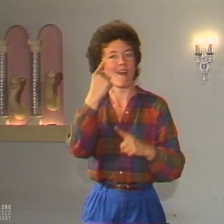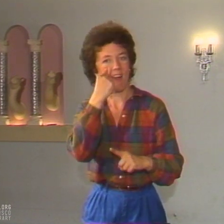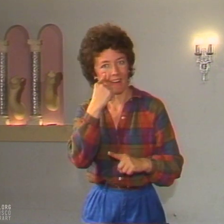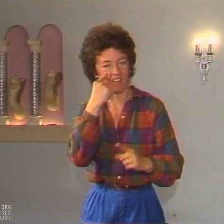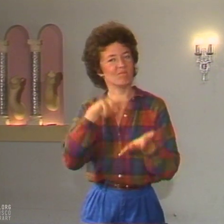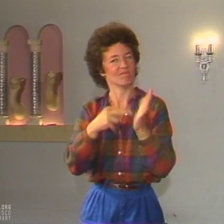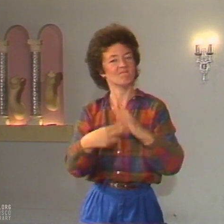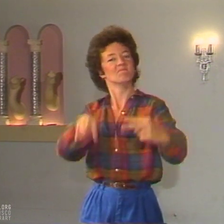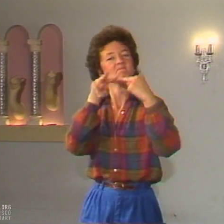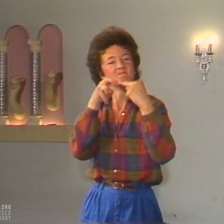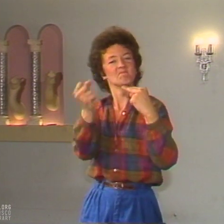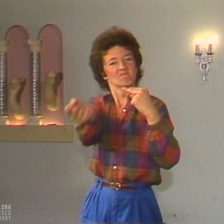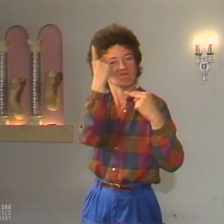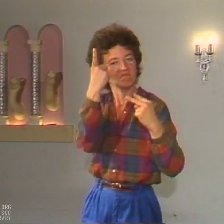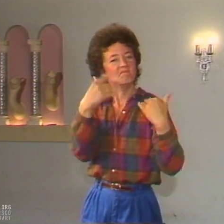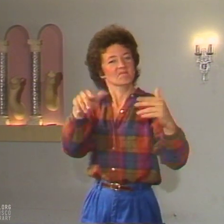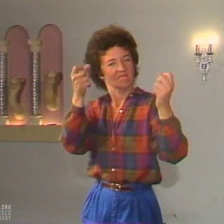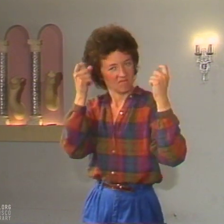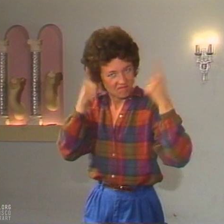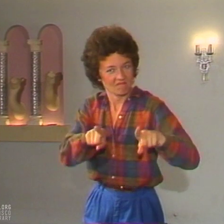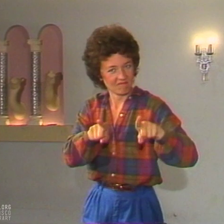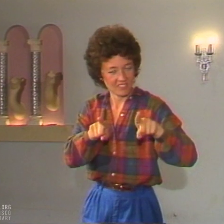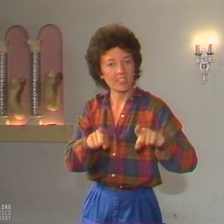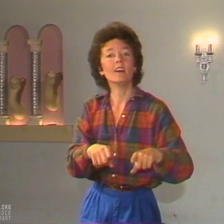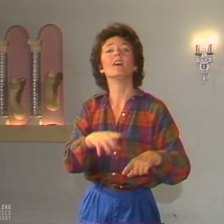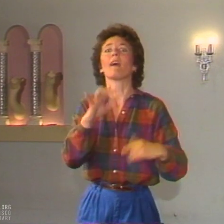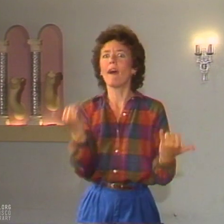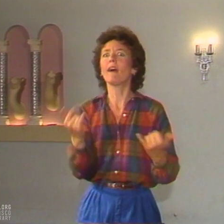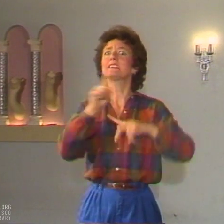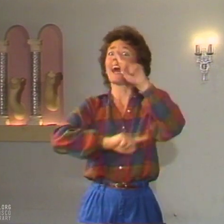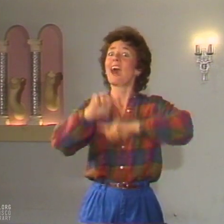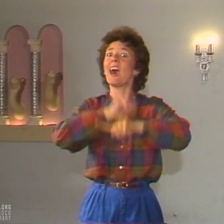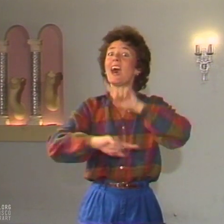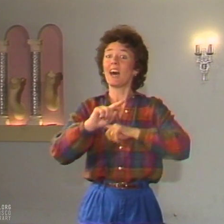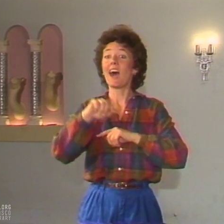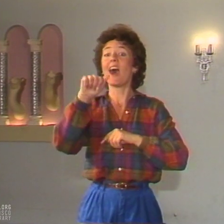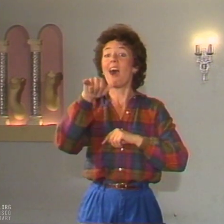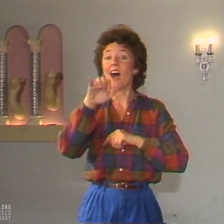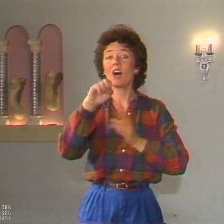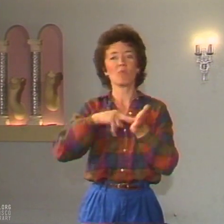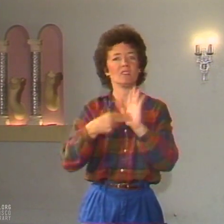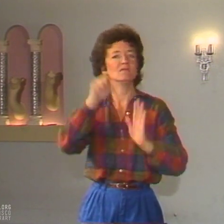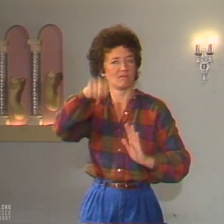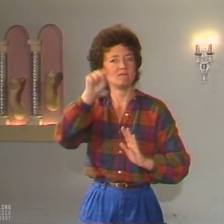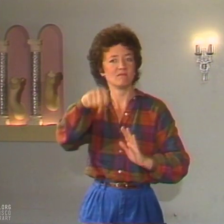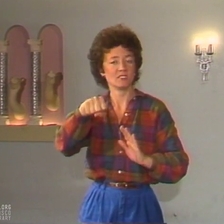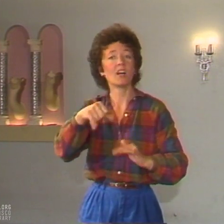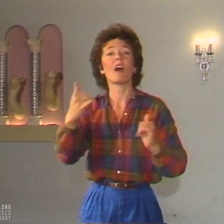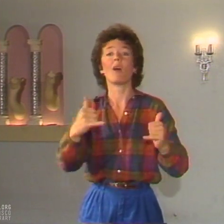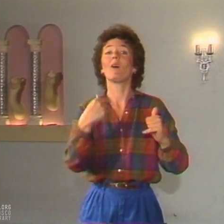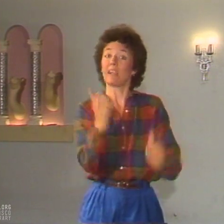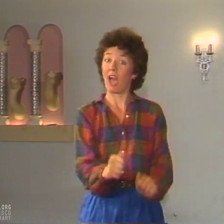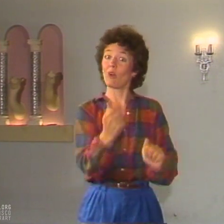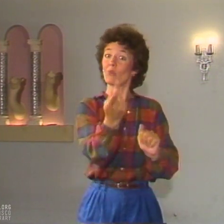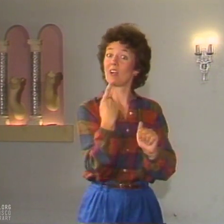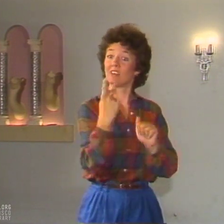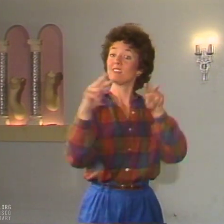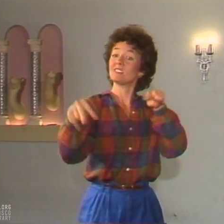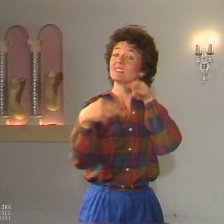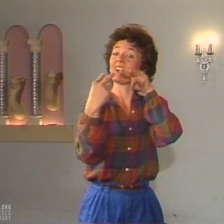the dual meanings are conveyed. The English implies the meaning, Do we agree? And the signing also incorporates the literal meaning looking